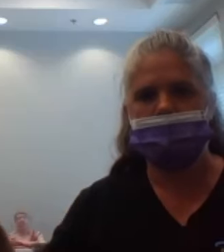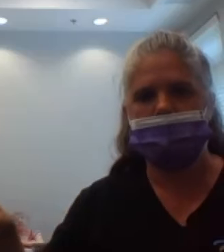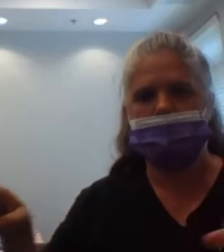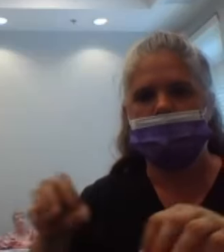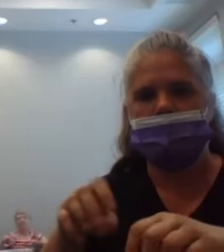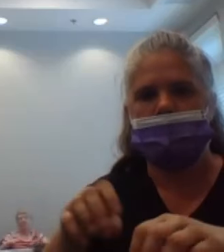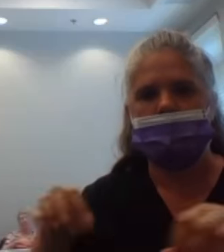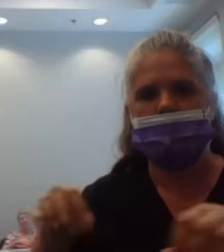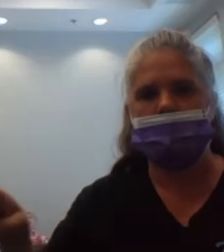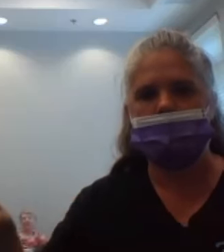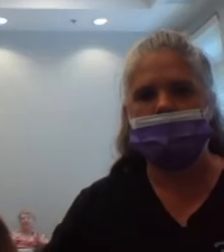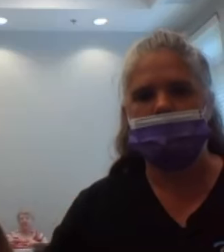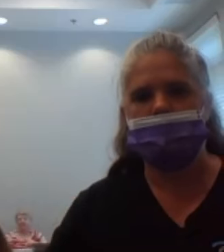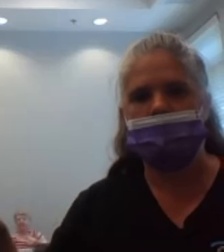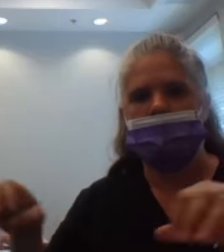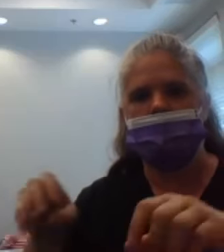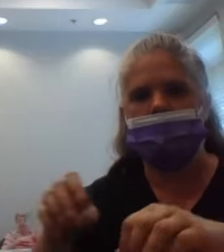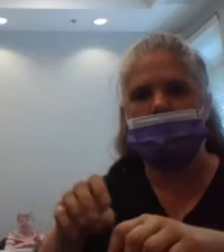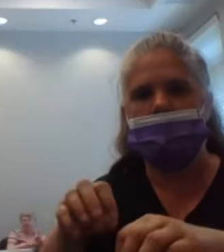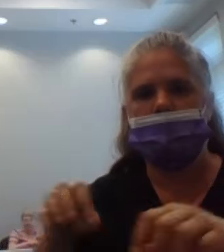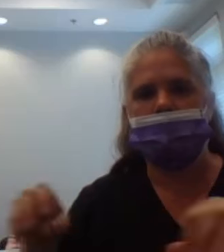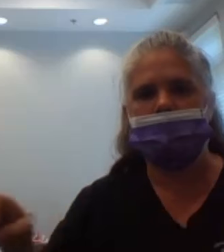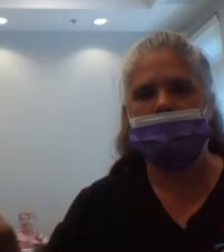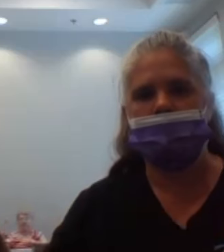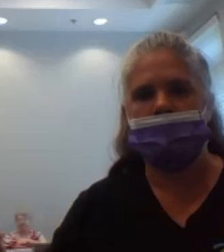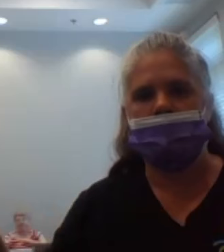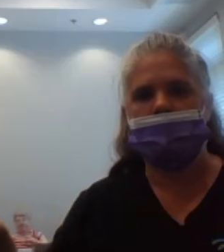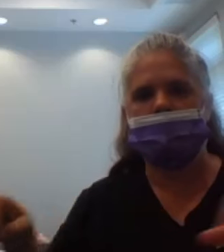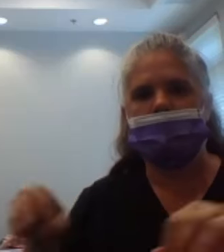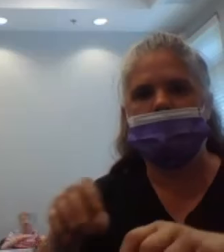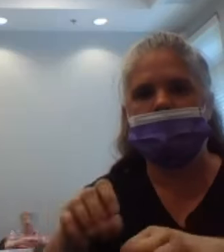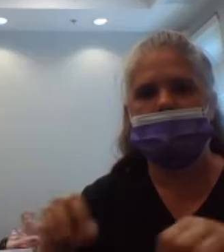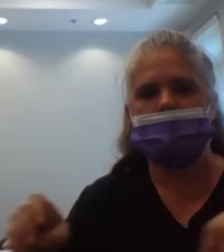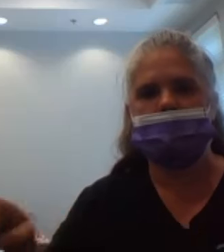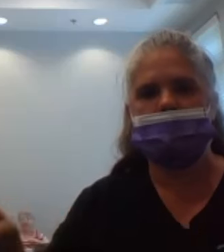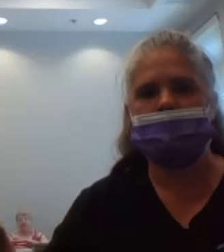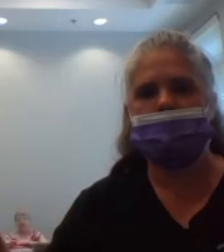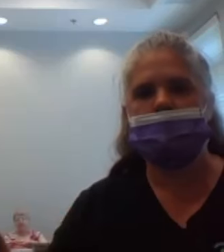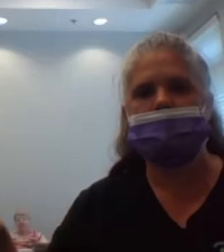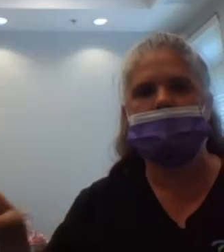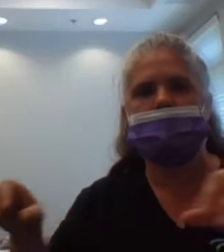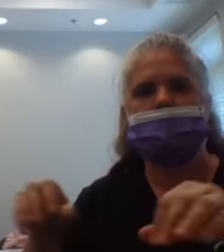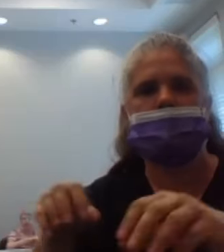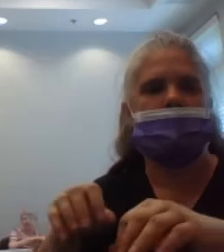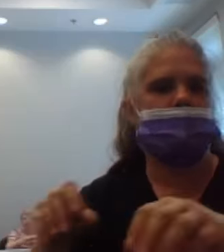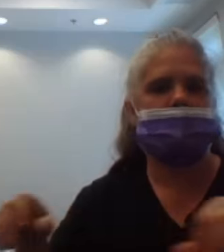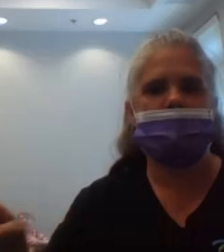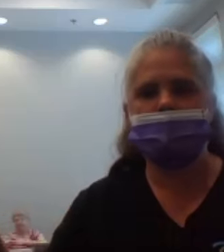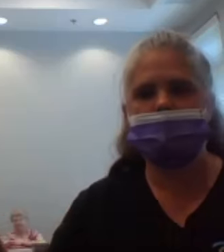11, 12, 13, 14, 15,